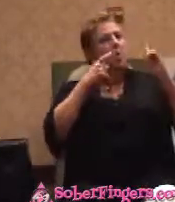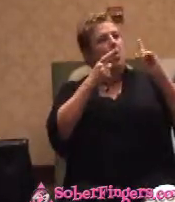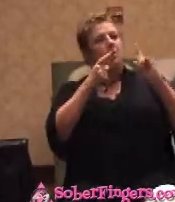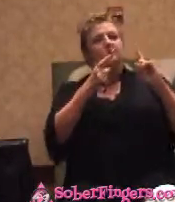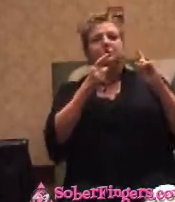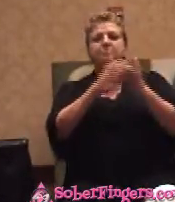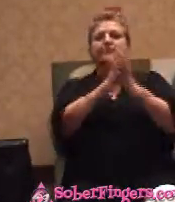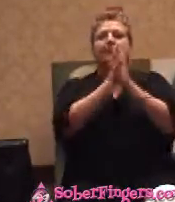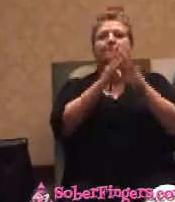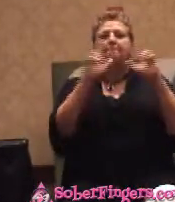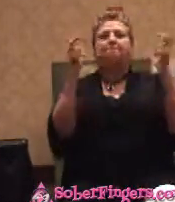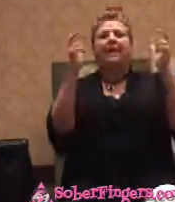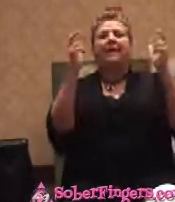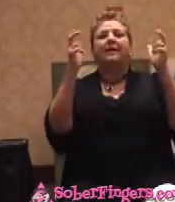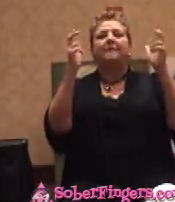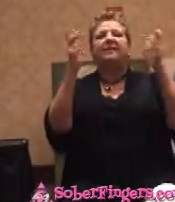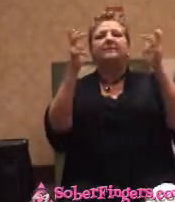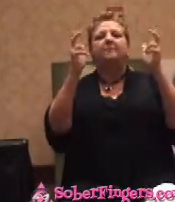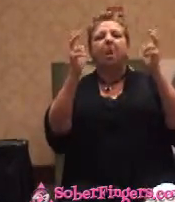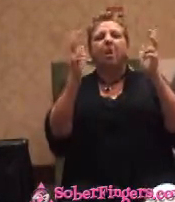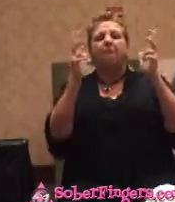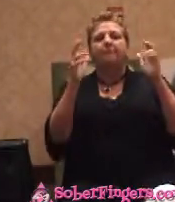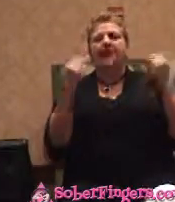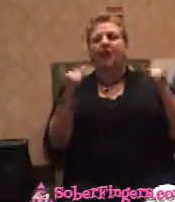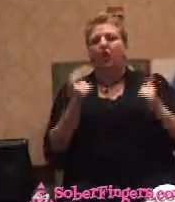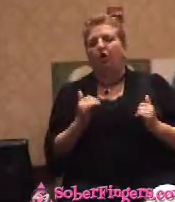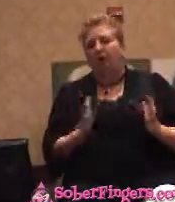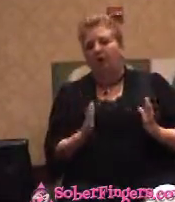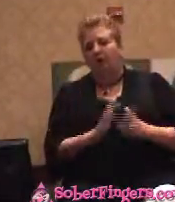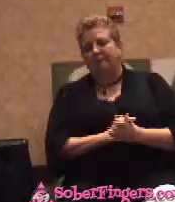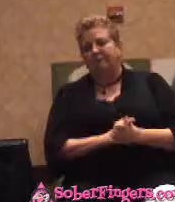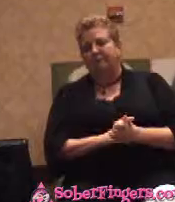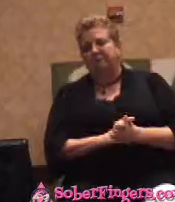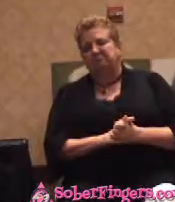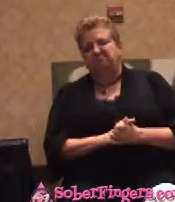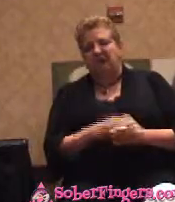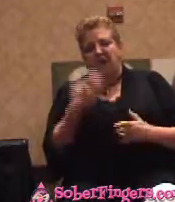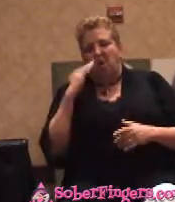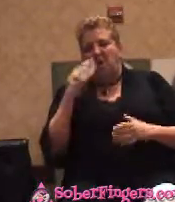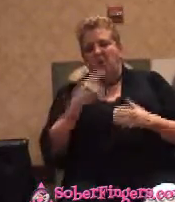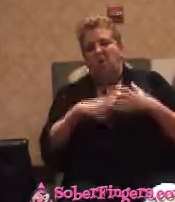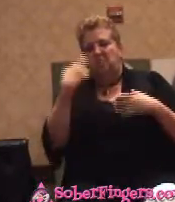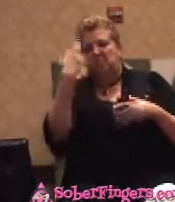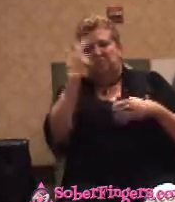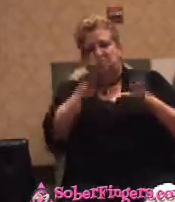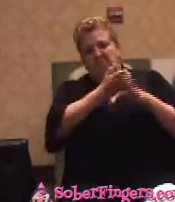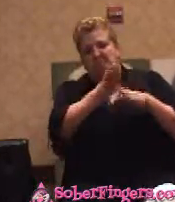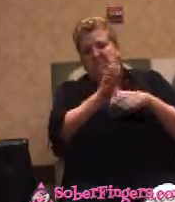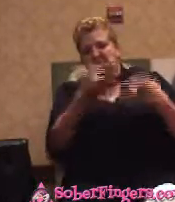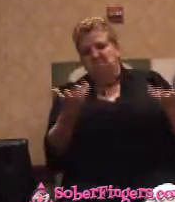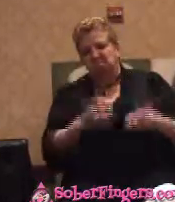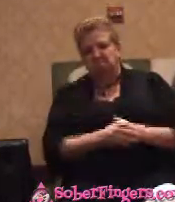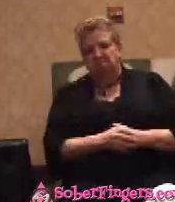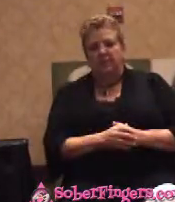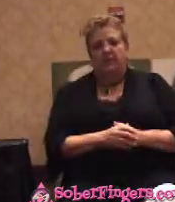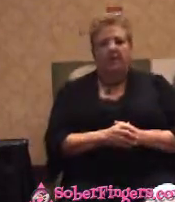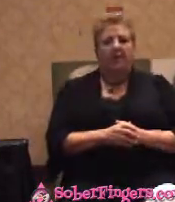great things. Didn't know exactly what I was going to study. Went there and encountered a thing called a